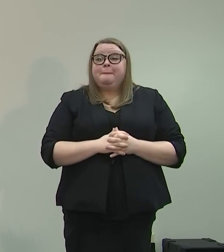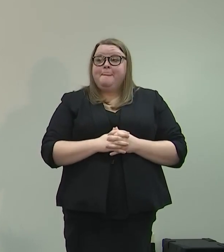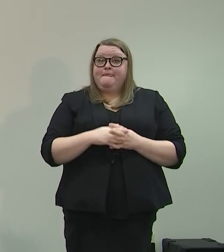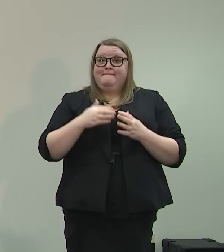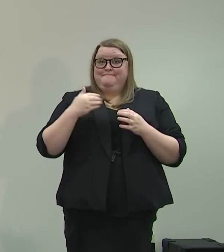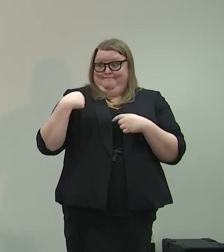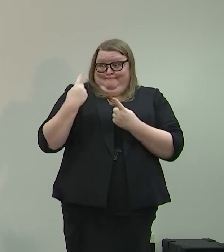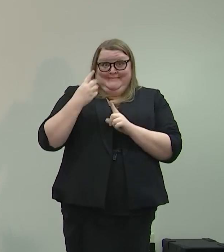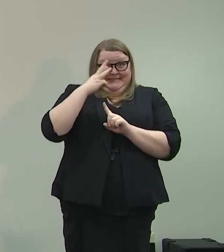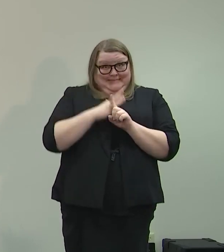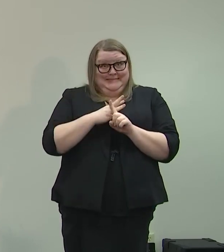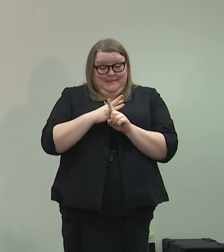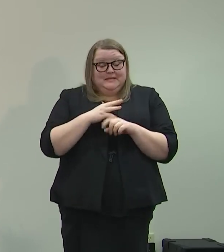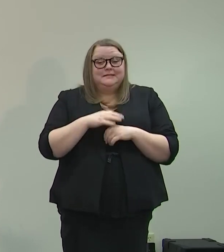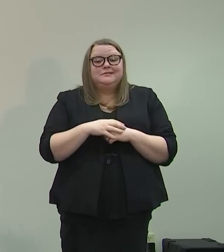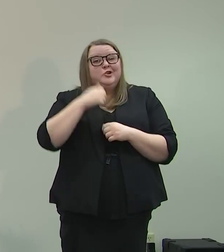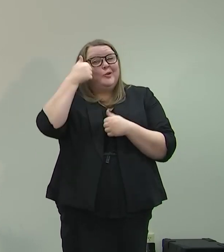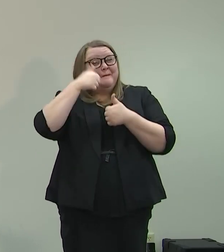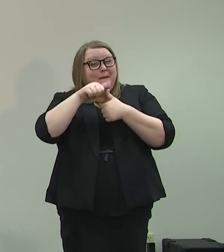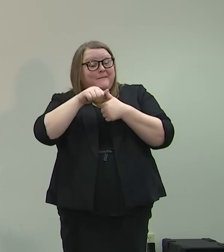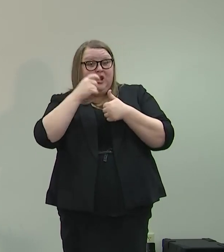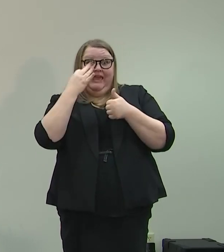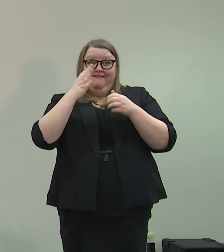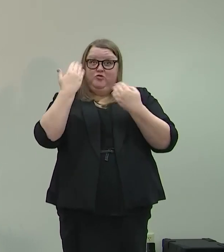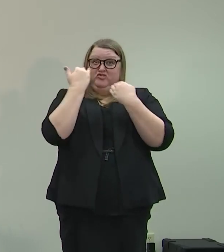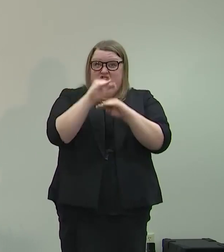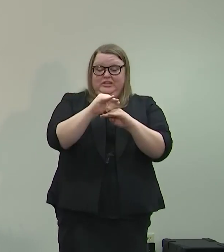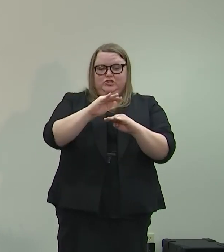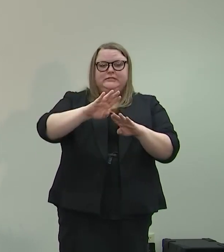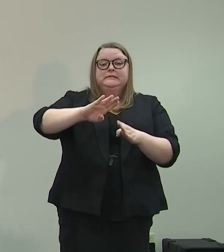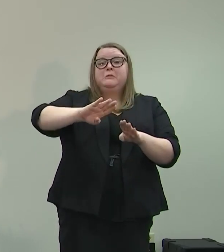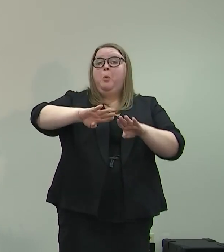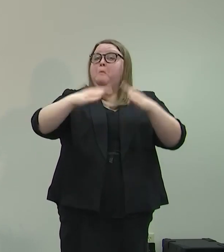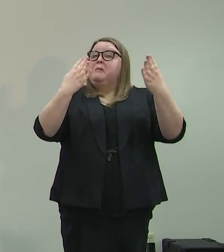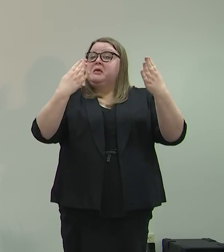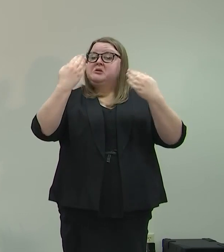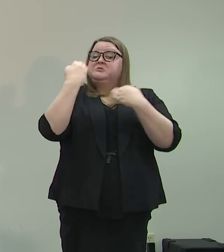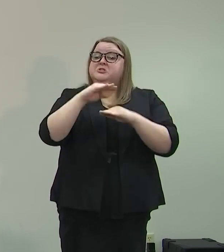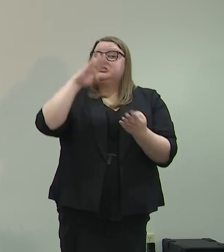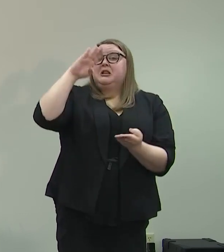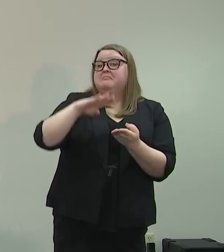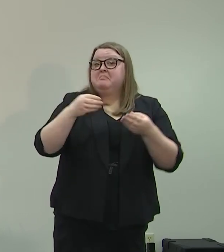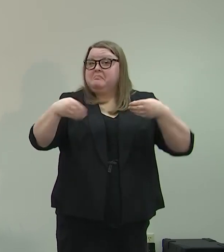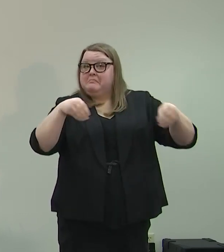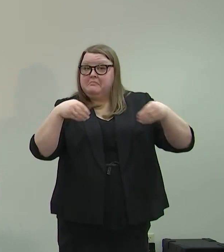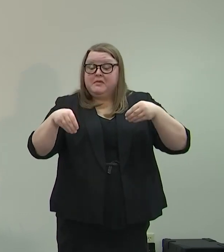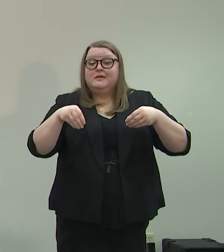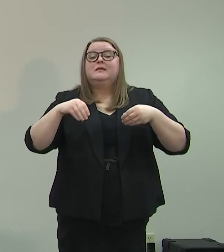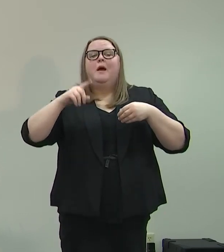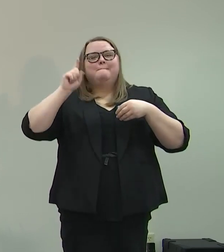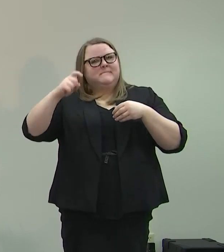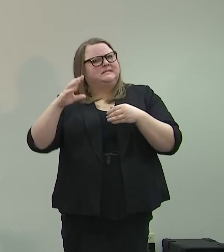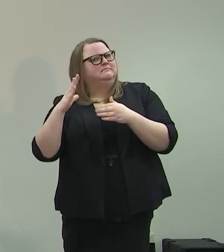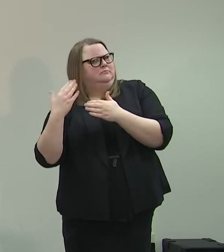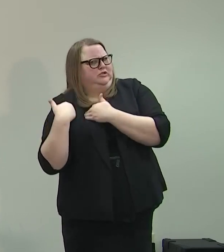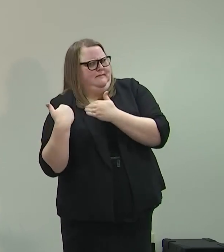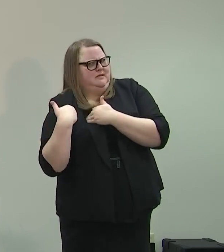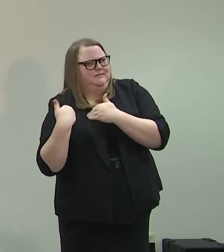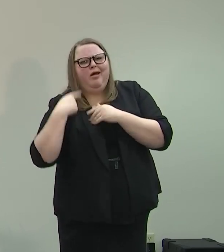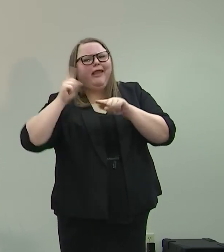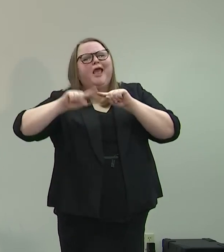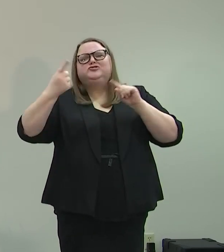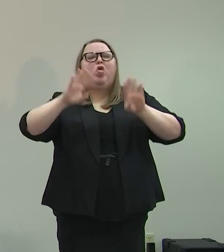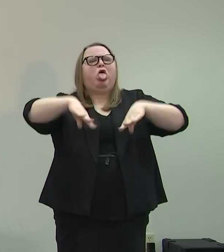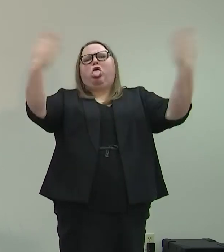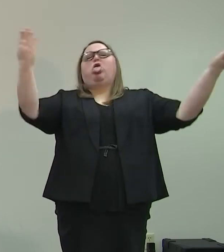point, remember when we lift restrictions. When we lift restrictions, we must lift those restrictions responsibly. Our